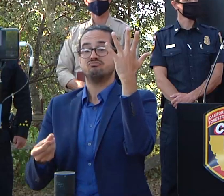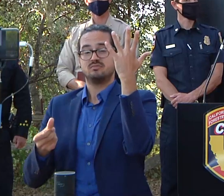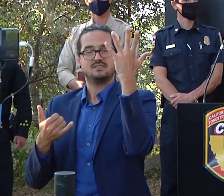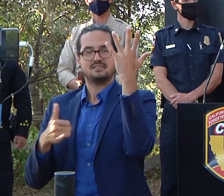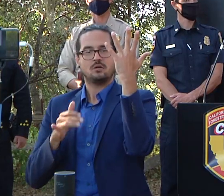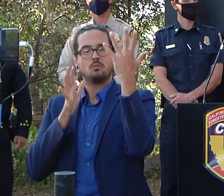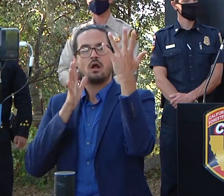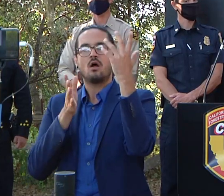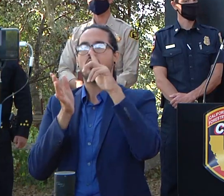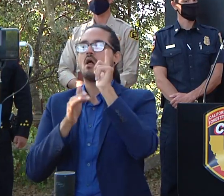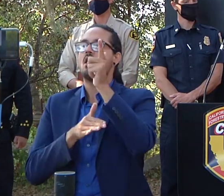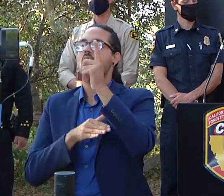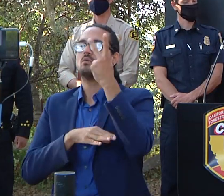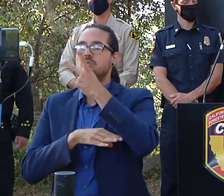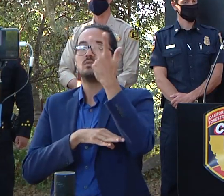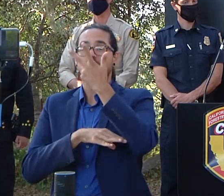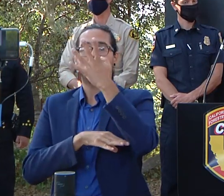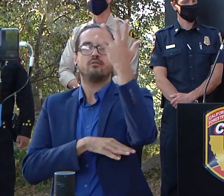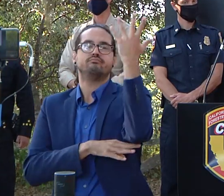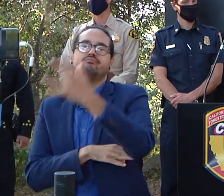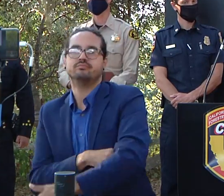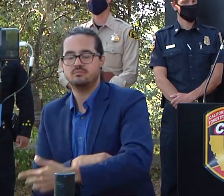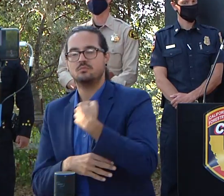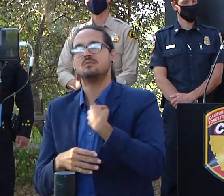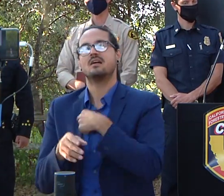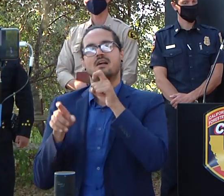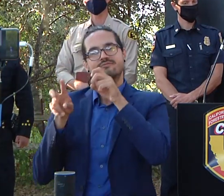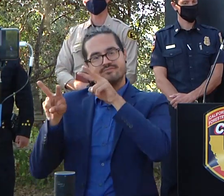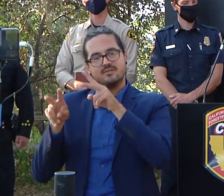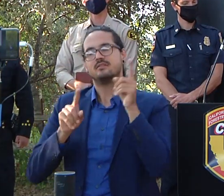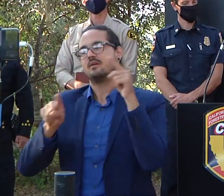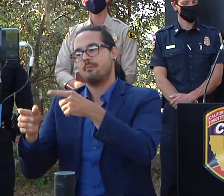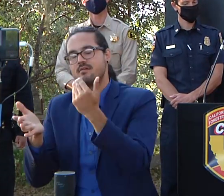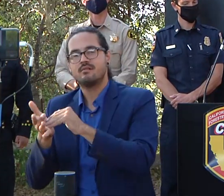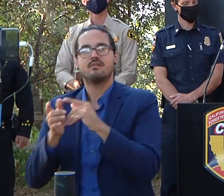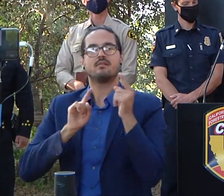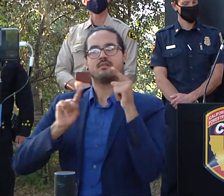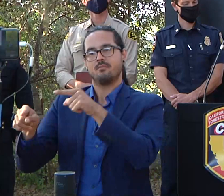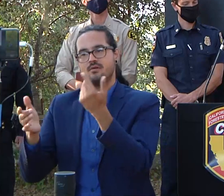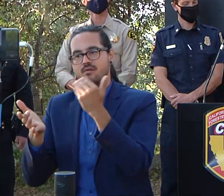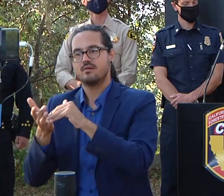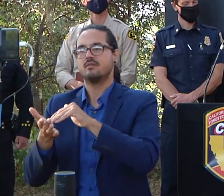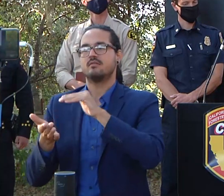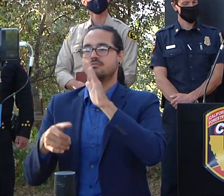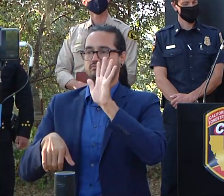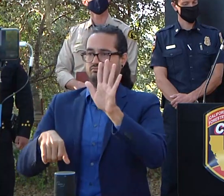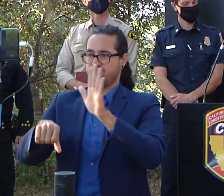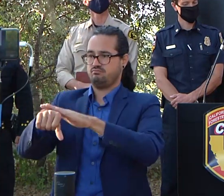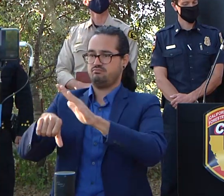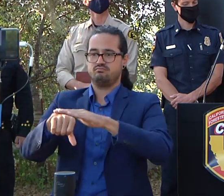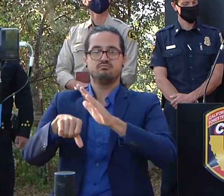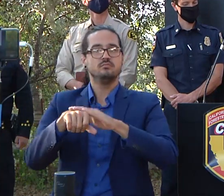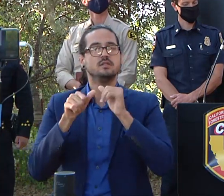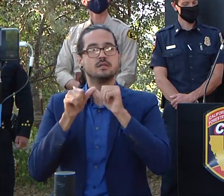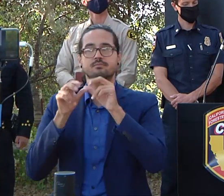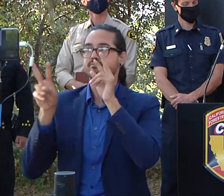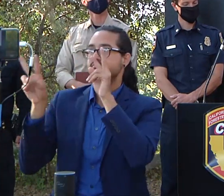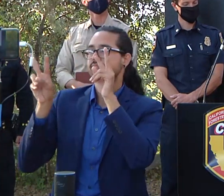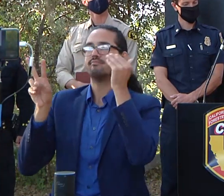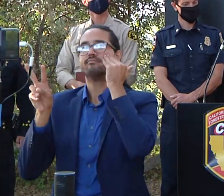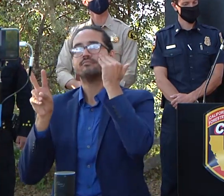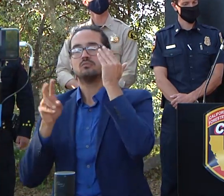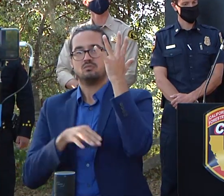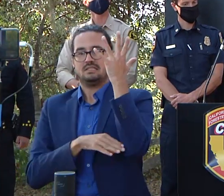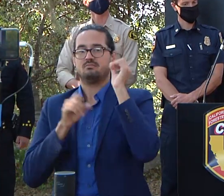folks are having to really uh be heads up because that is a significant safety concern this far into the event um and then for our crews that are